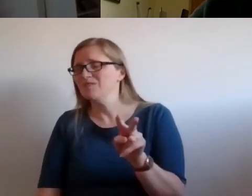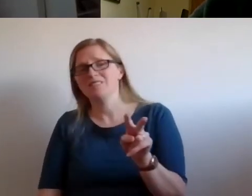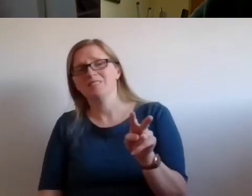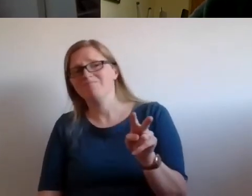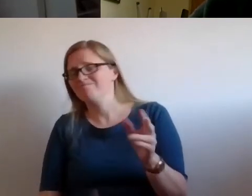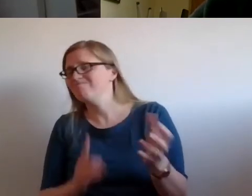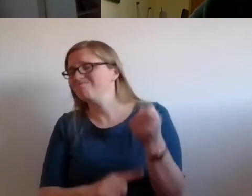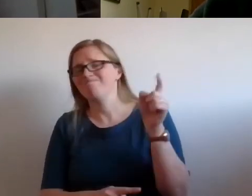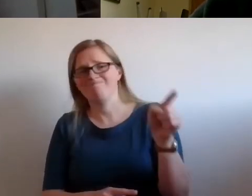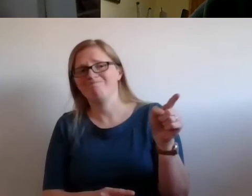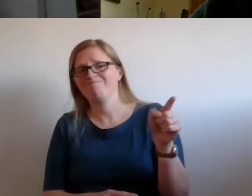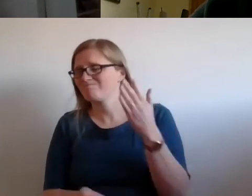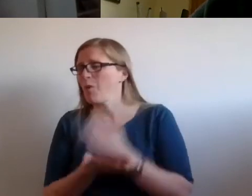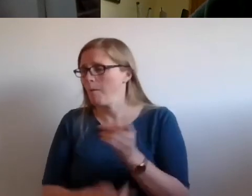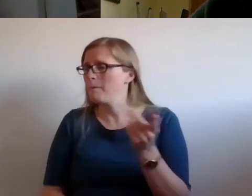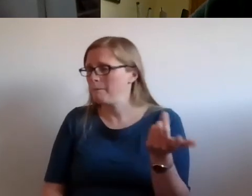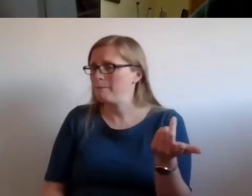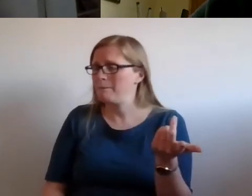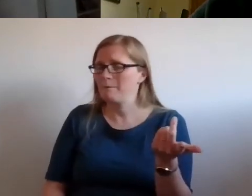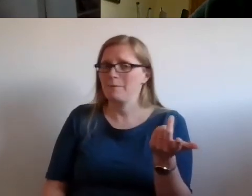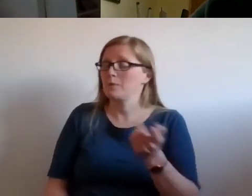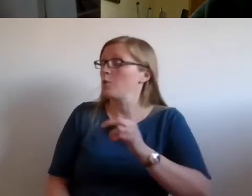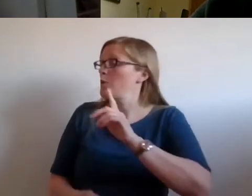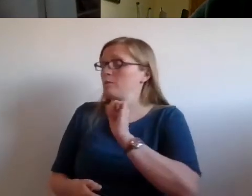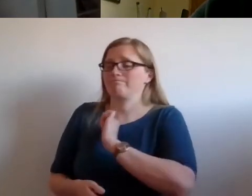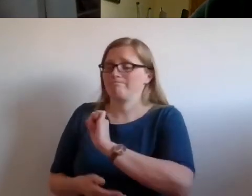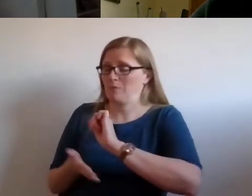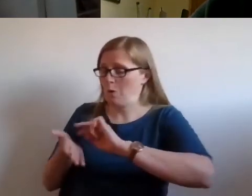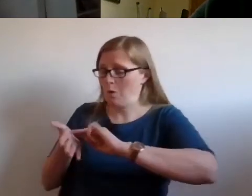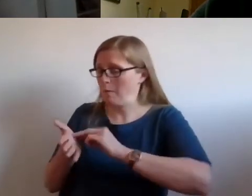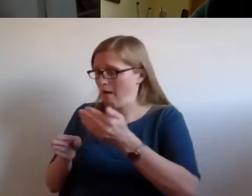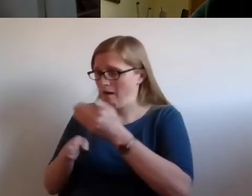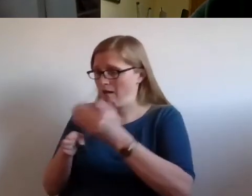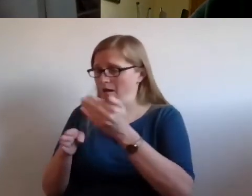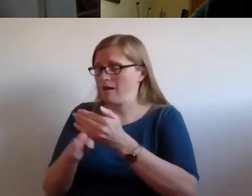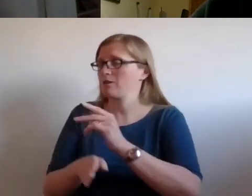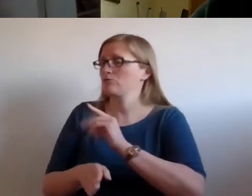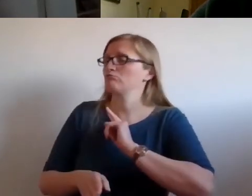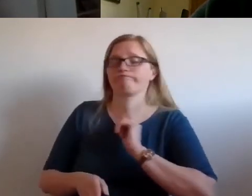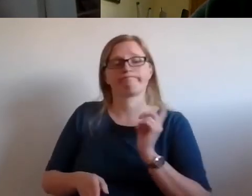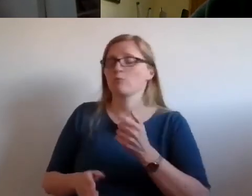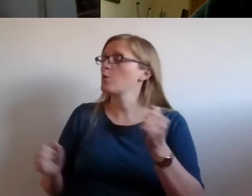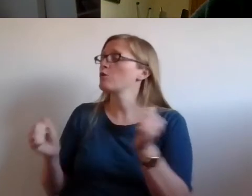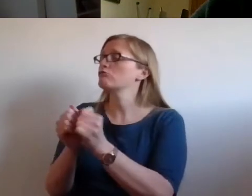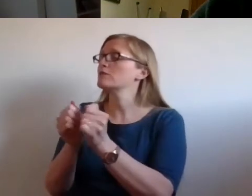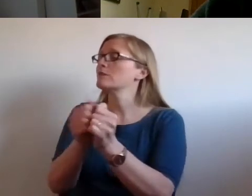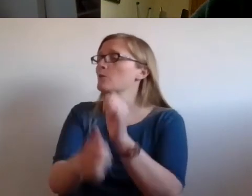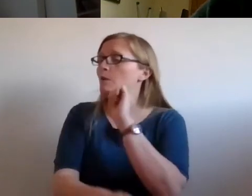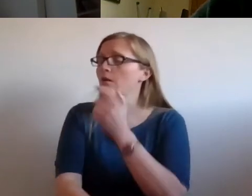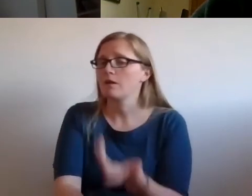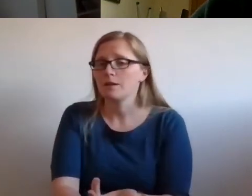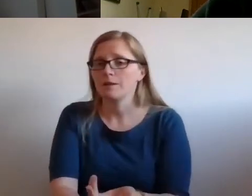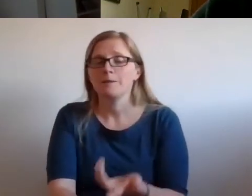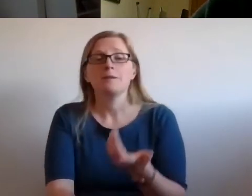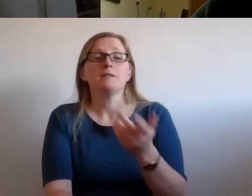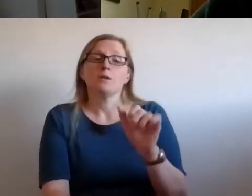whatever is in that action plan, we are going to agree. The cabinet secretary then who had to sign off the financial redress scheme